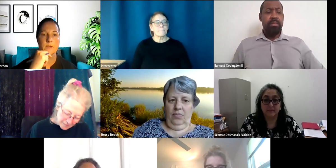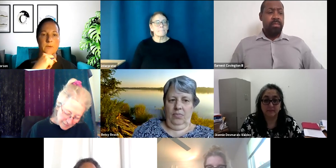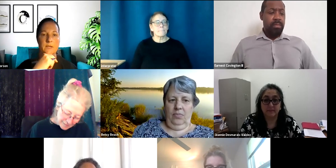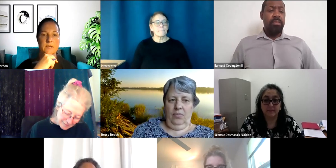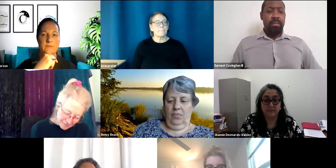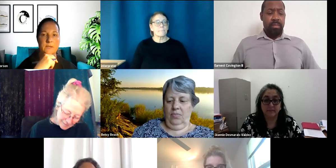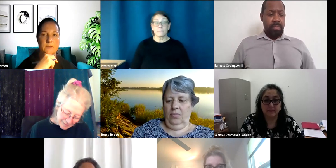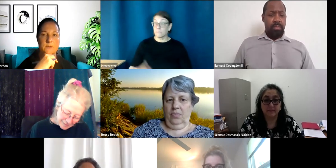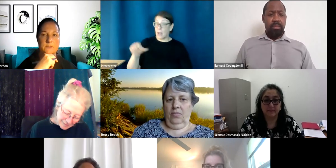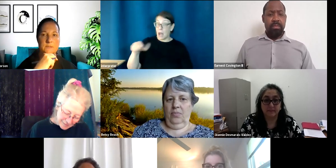Anybody else have any thoughts?